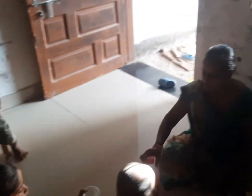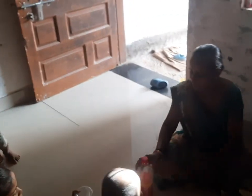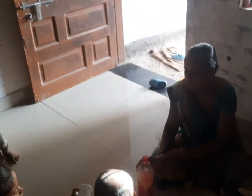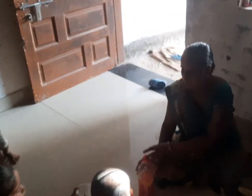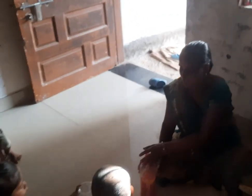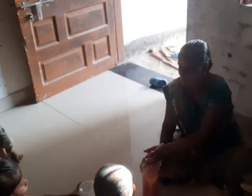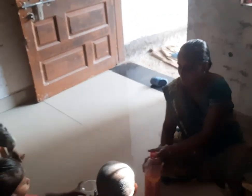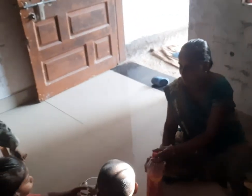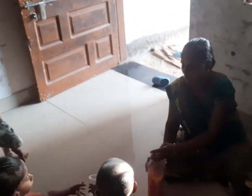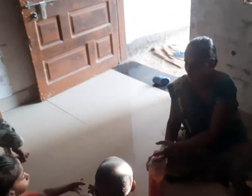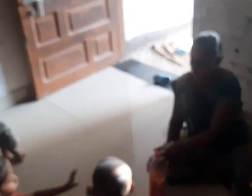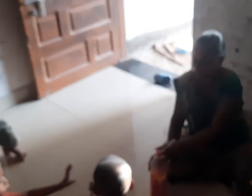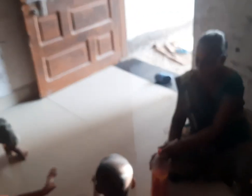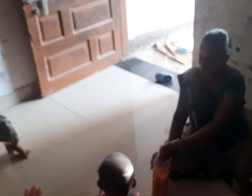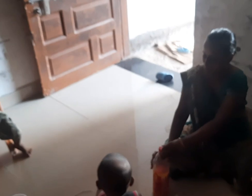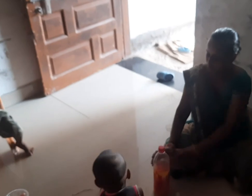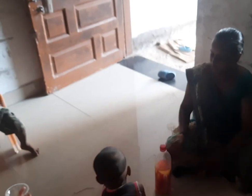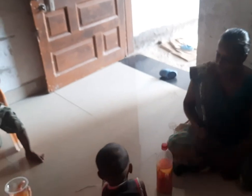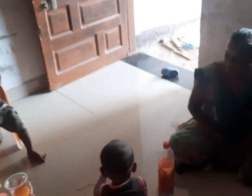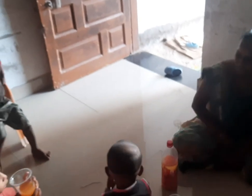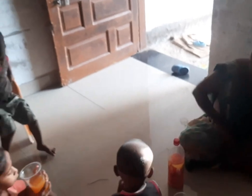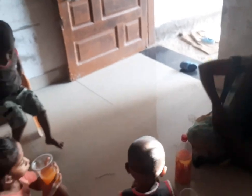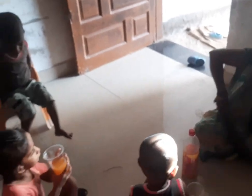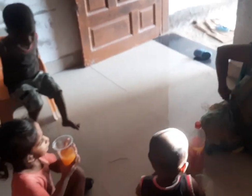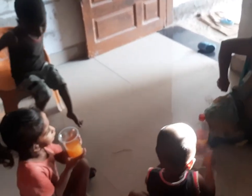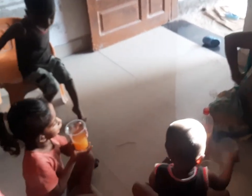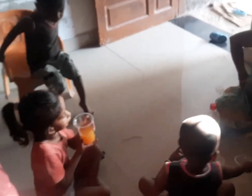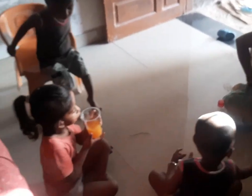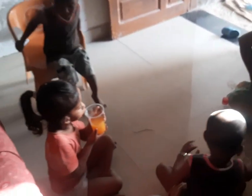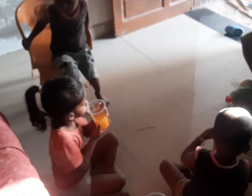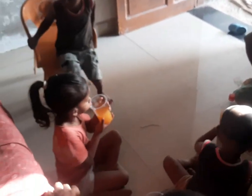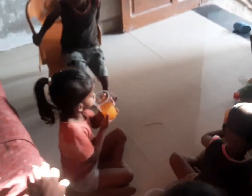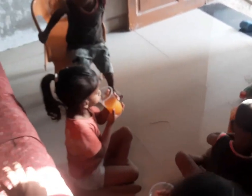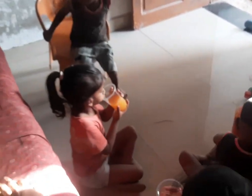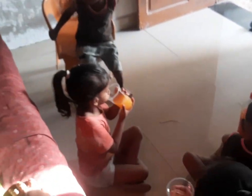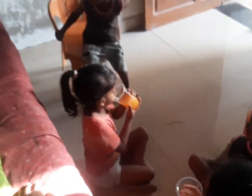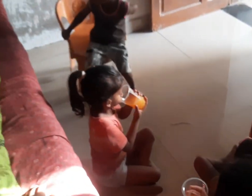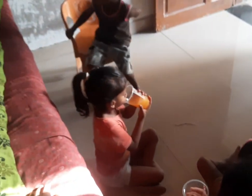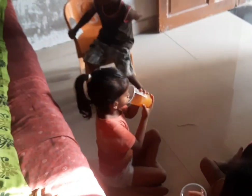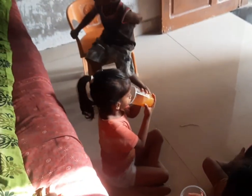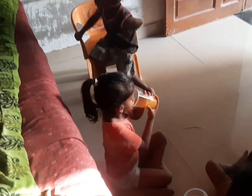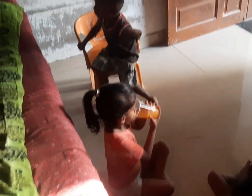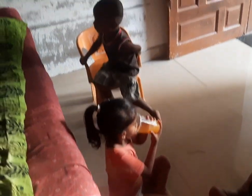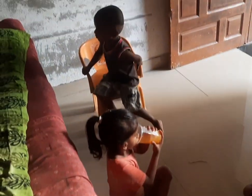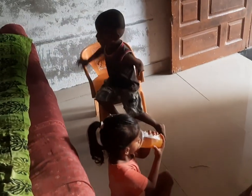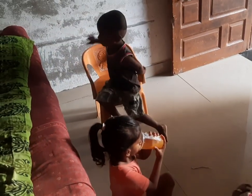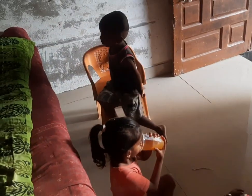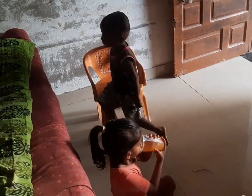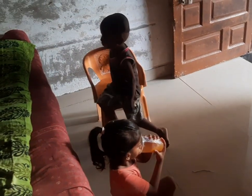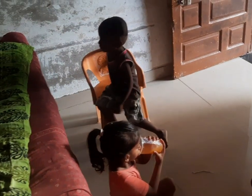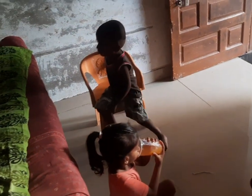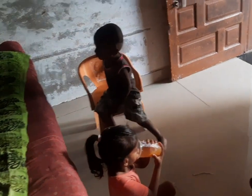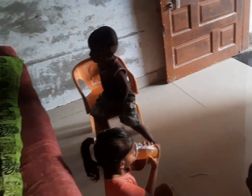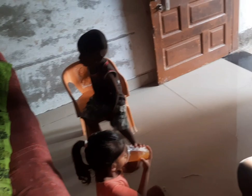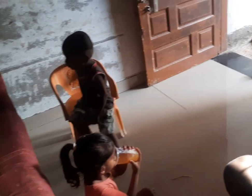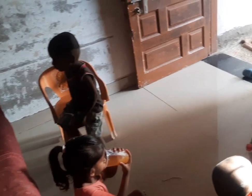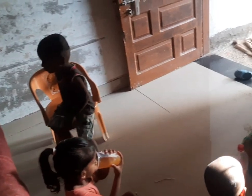I'll kill you. I'll kill you. I'll kill you. Mommy, my daughter. Mommy, my my